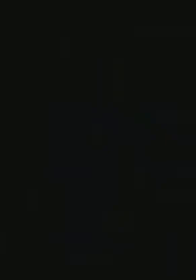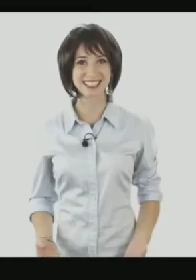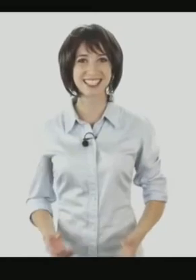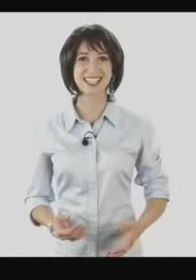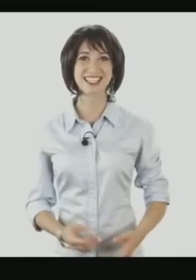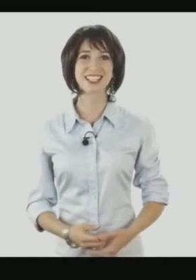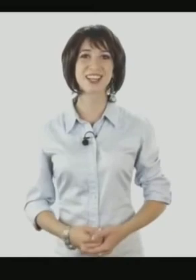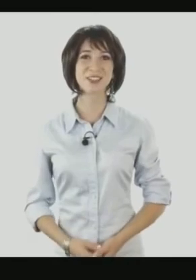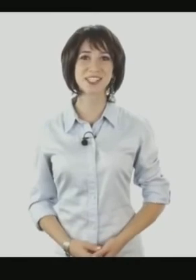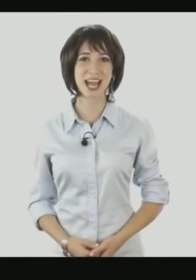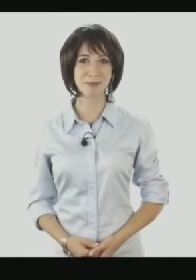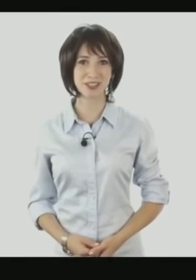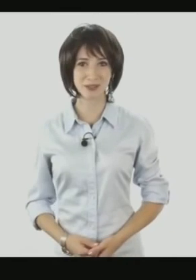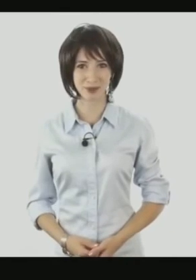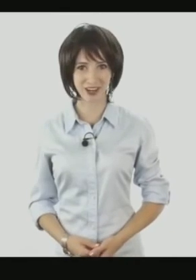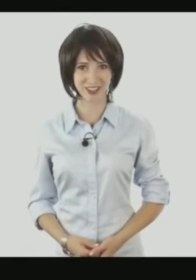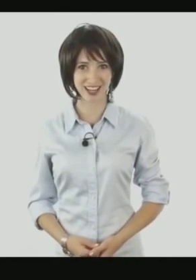The Closed Captioning Project